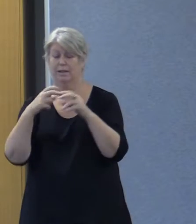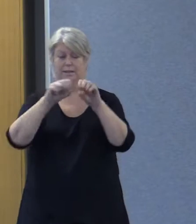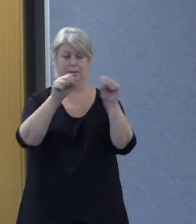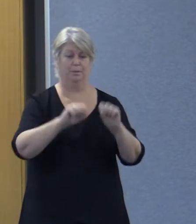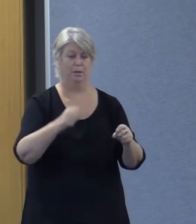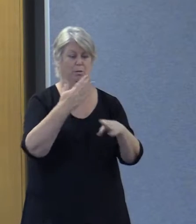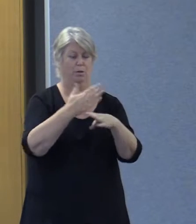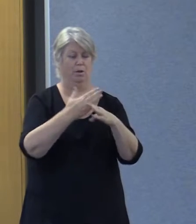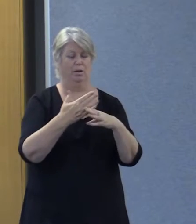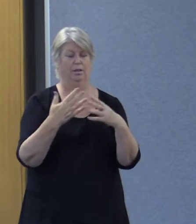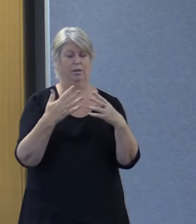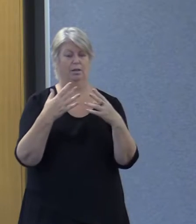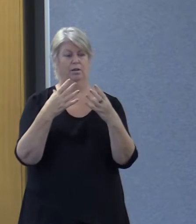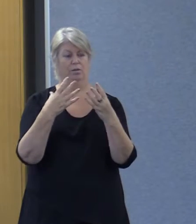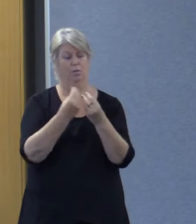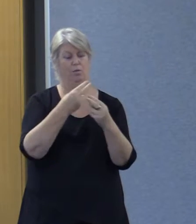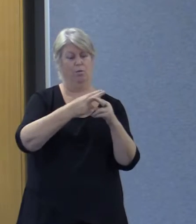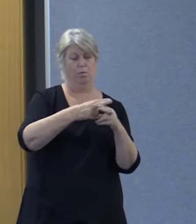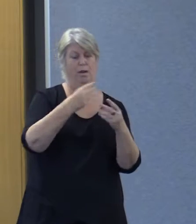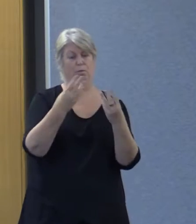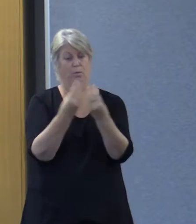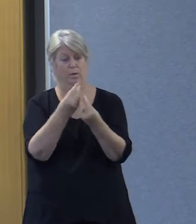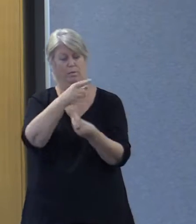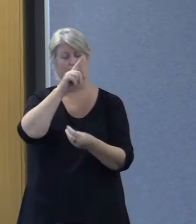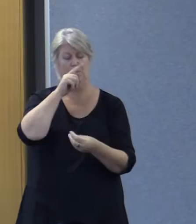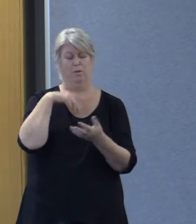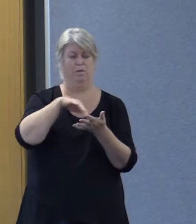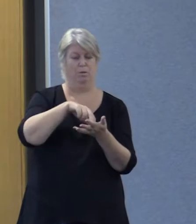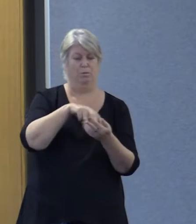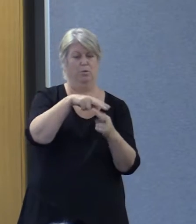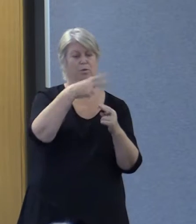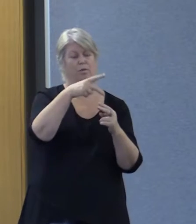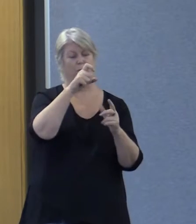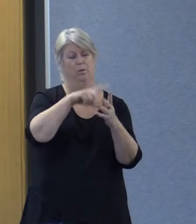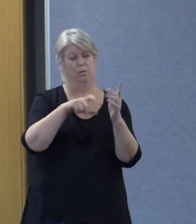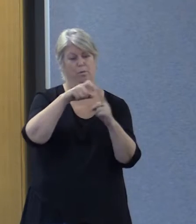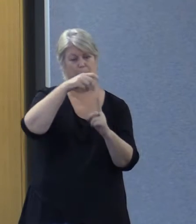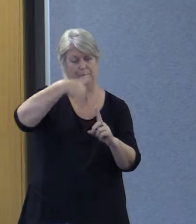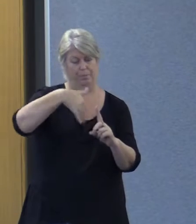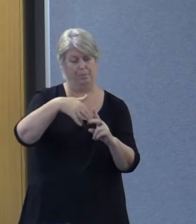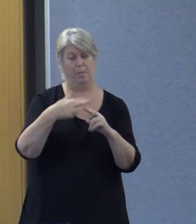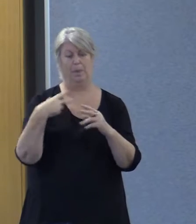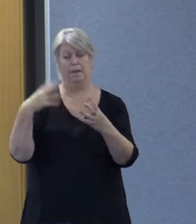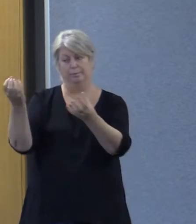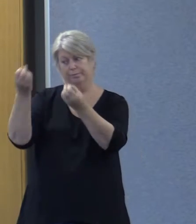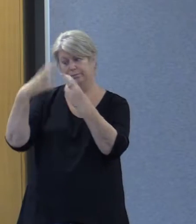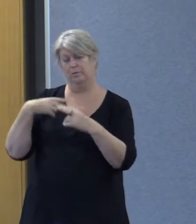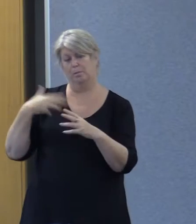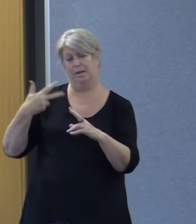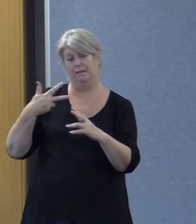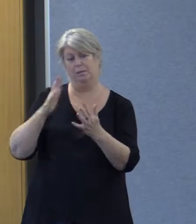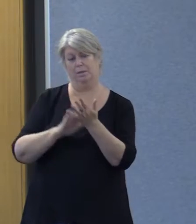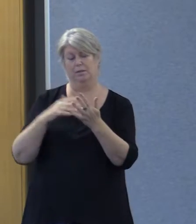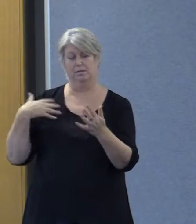behalf of and with vulnerable people from cold backgrounds with disability. It's informed by the last 18 months of